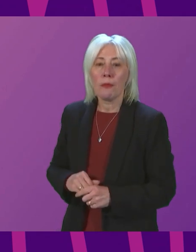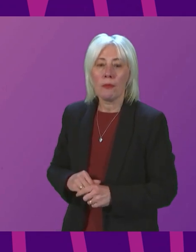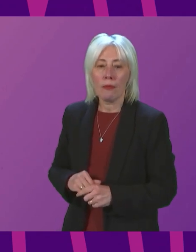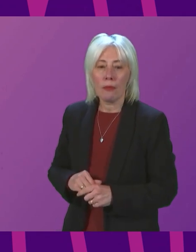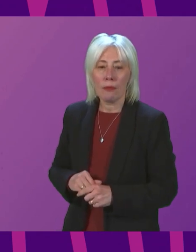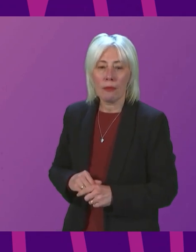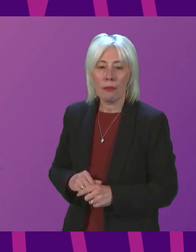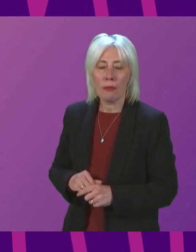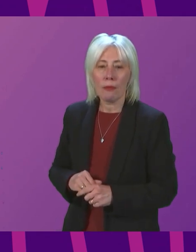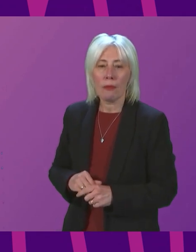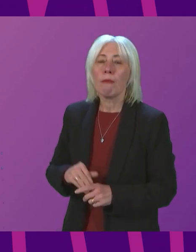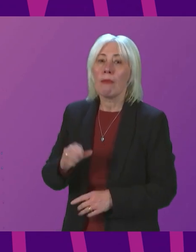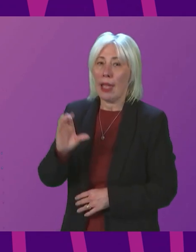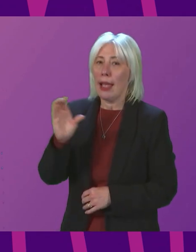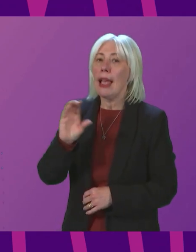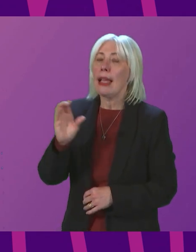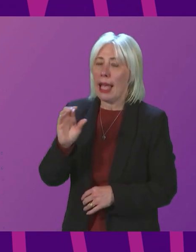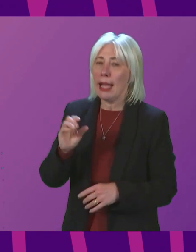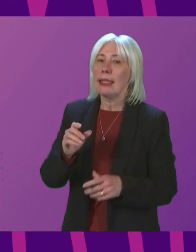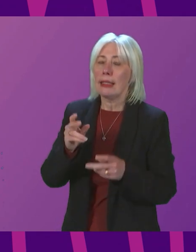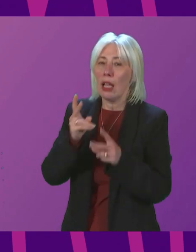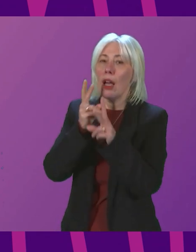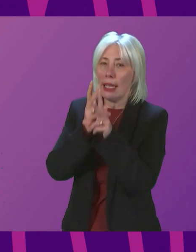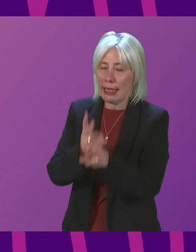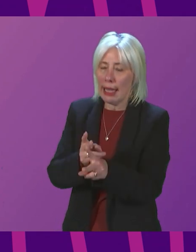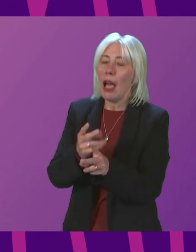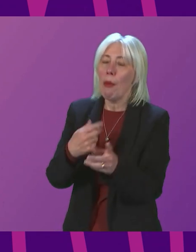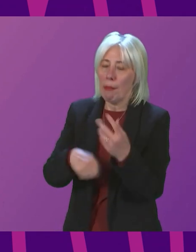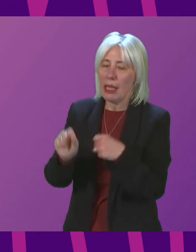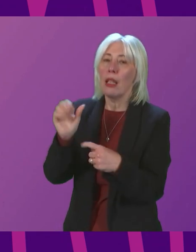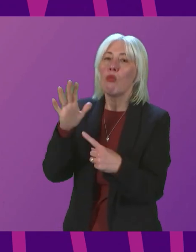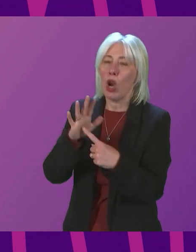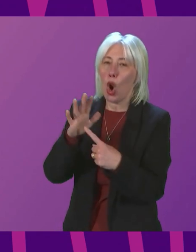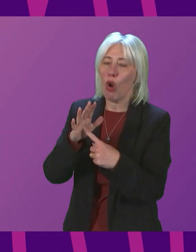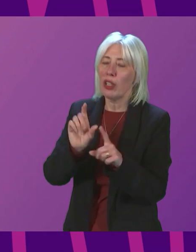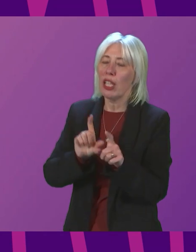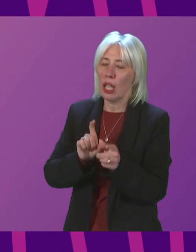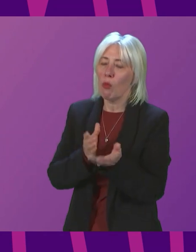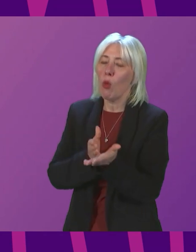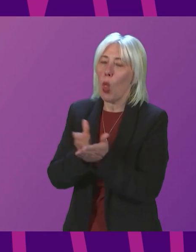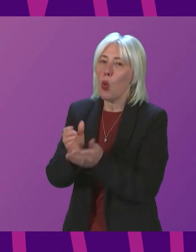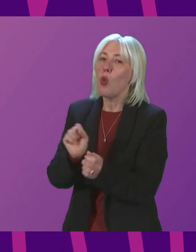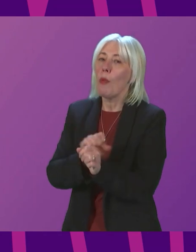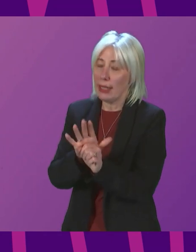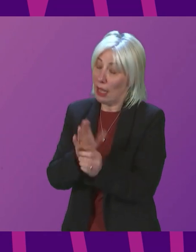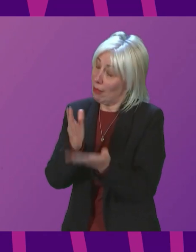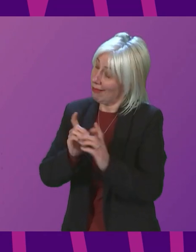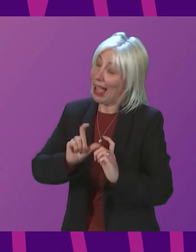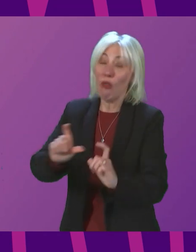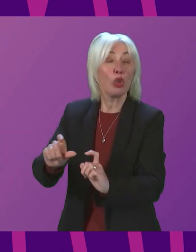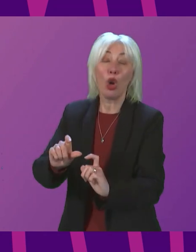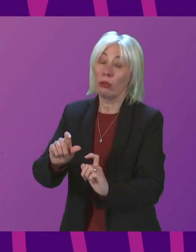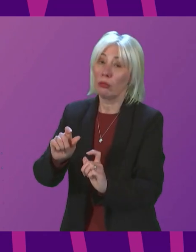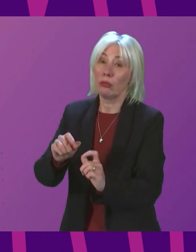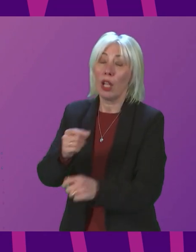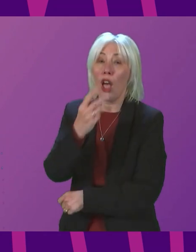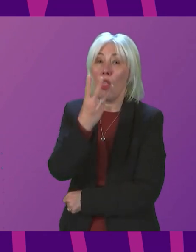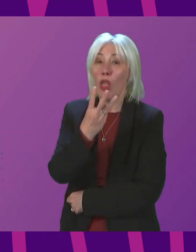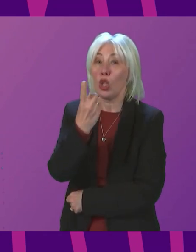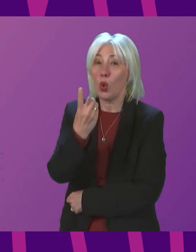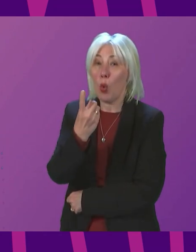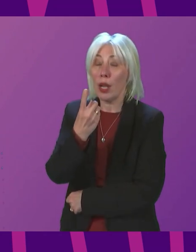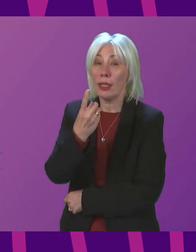Cancer care has continued rightly to be a priority throughout the pandemic and it continues to be so. The 31